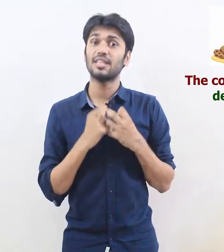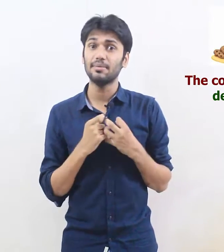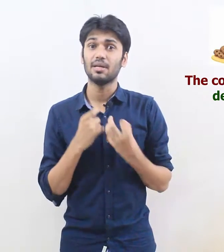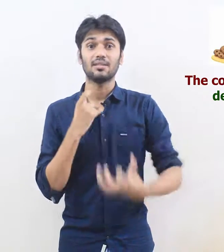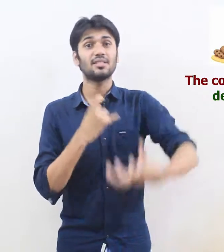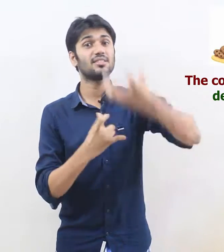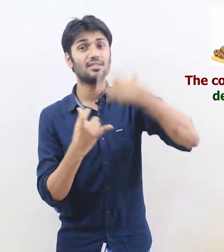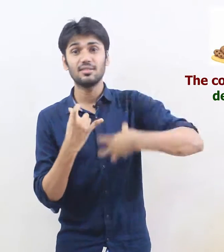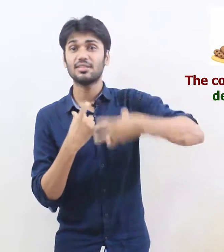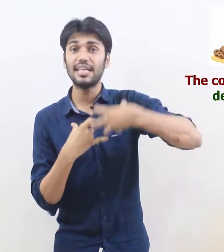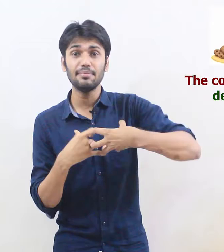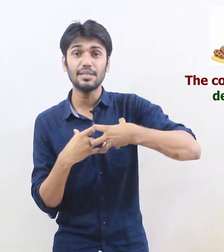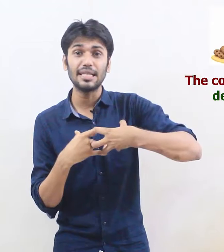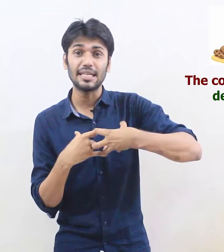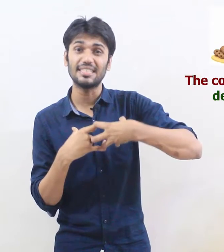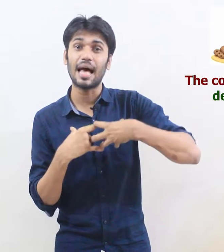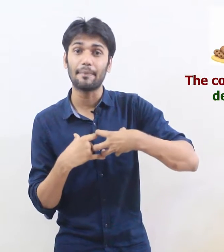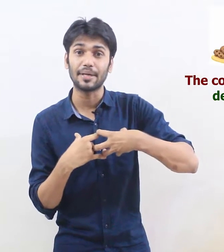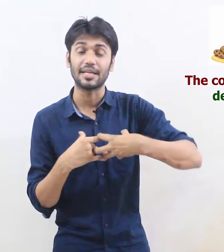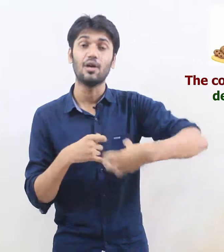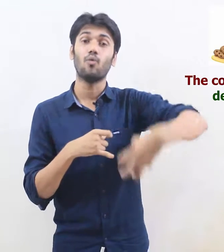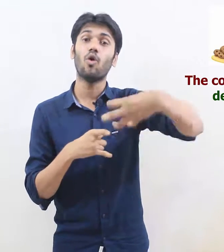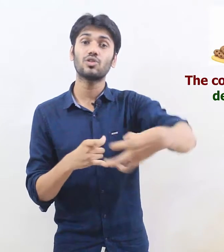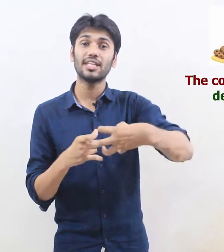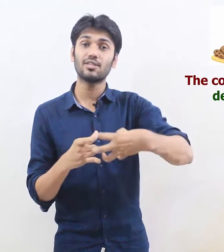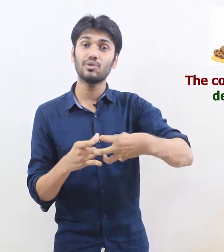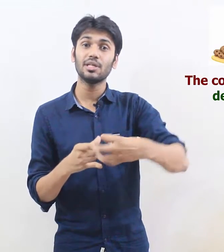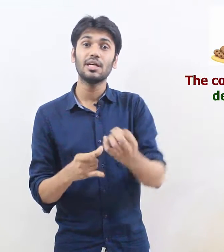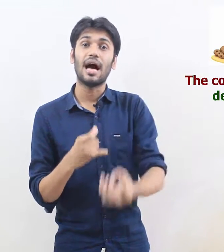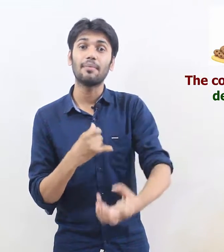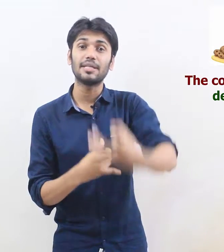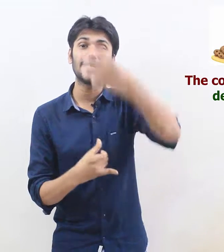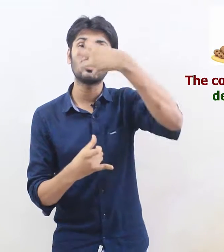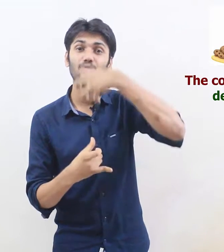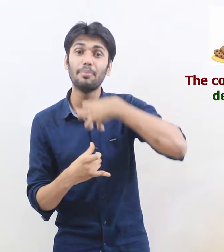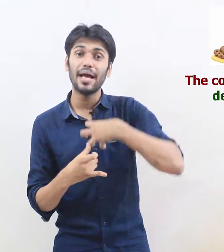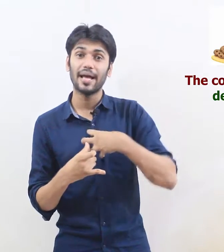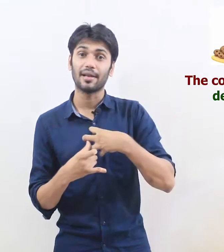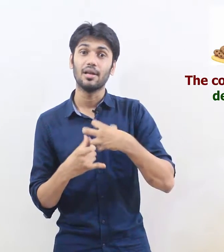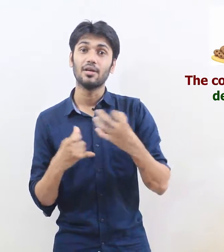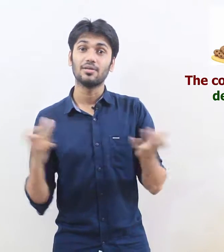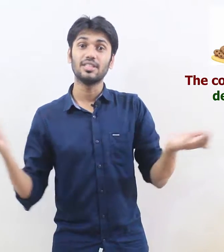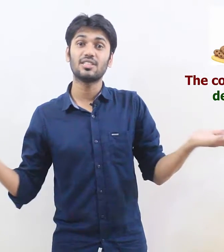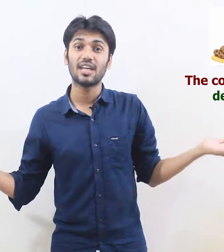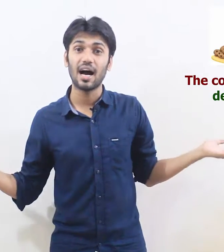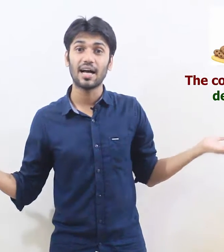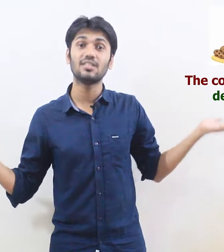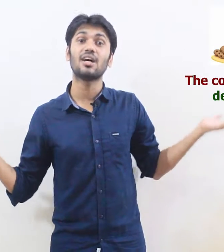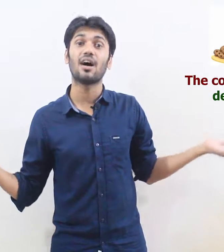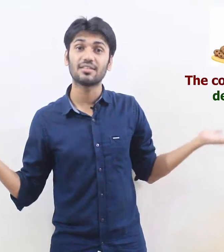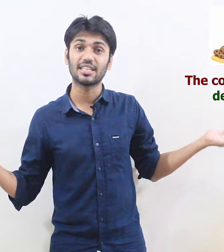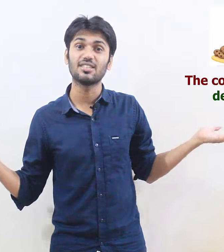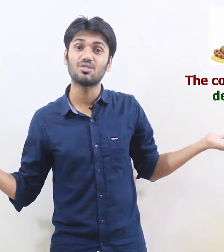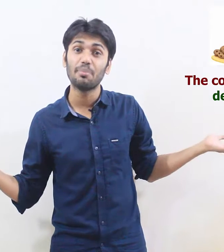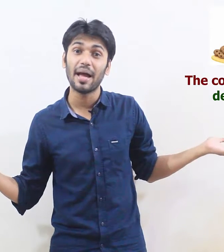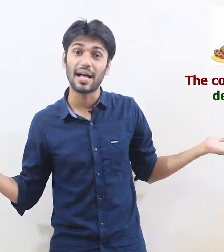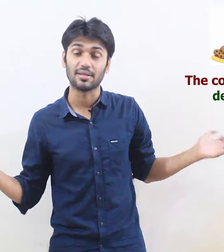same the same thing is happening what they are doing I'm taking smell these guys are taking smells